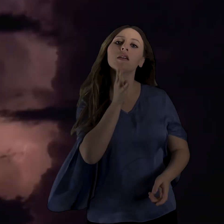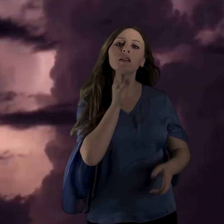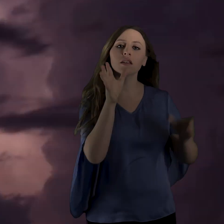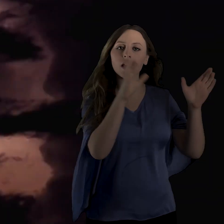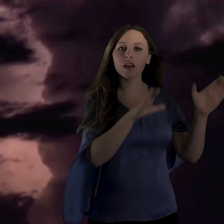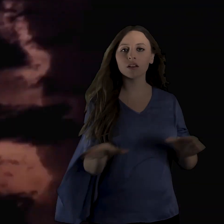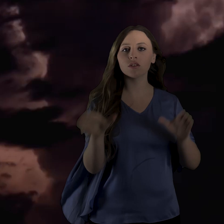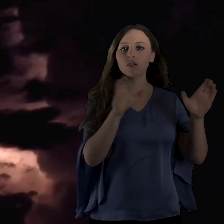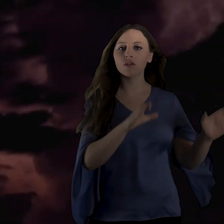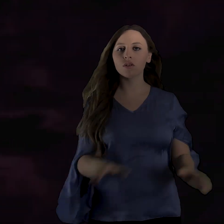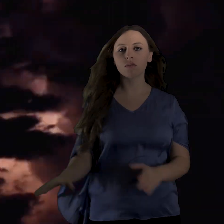into